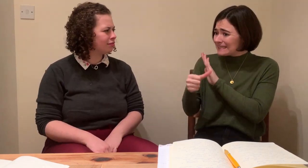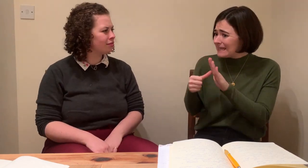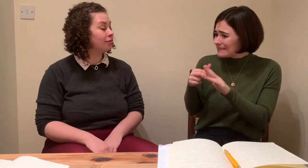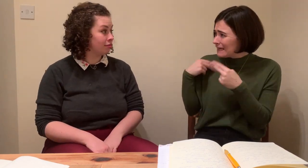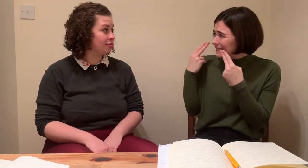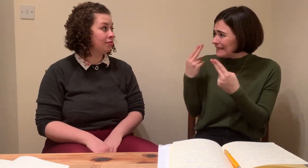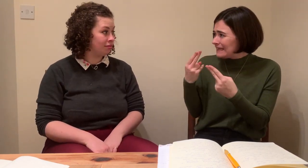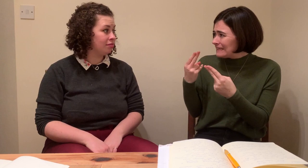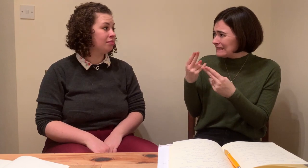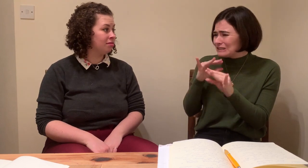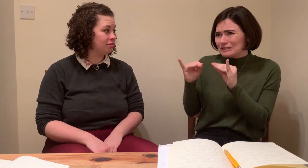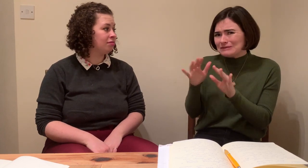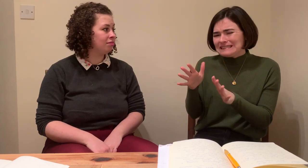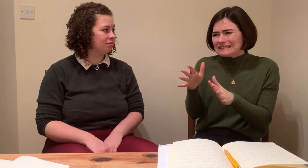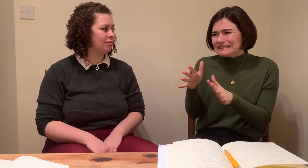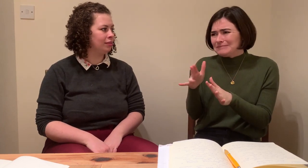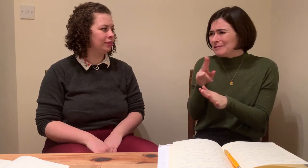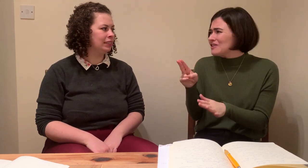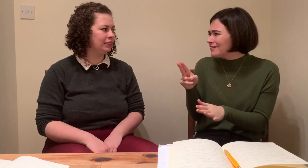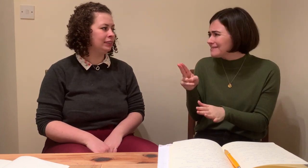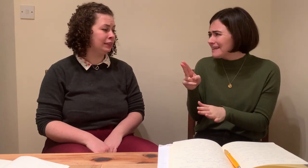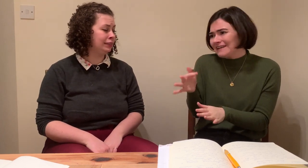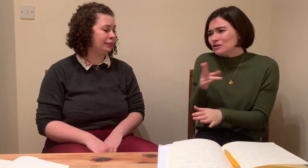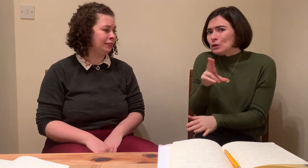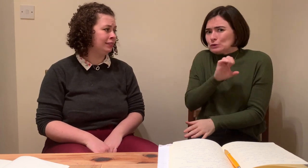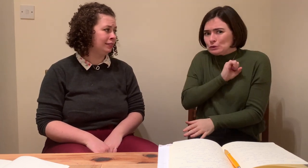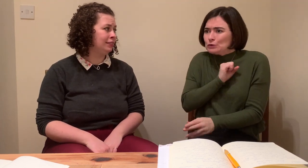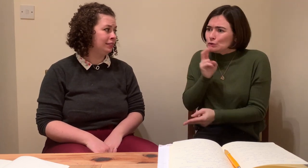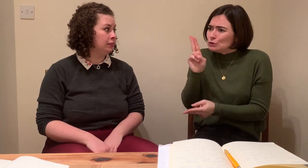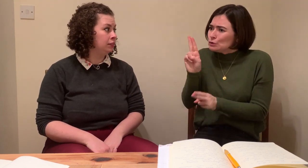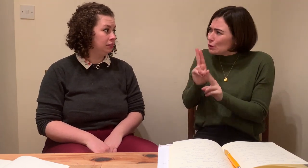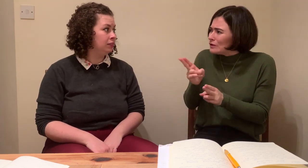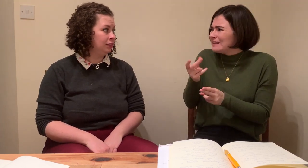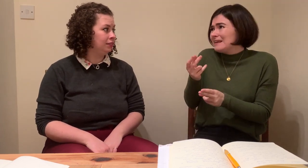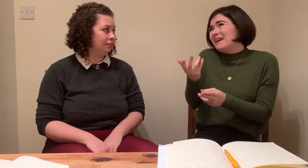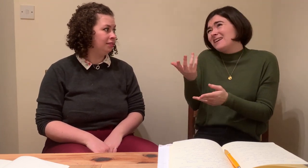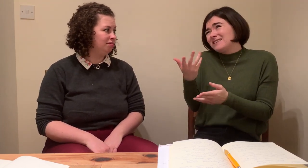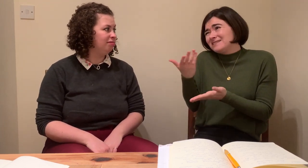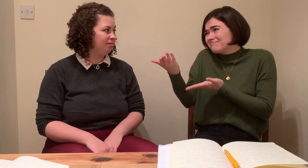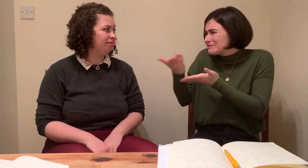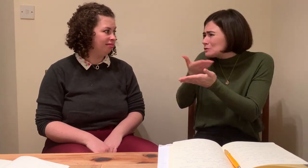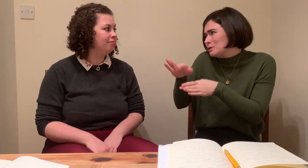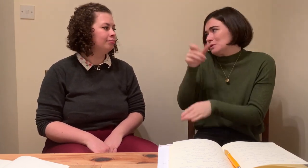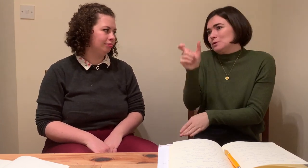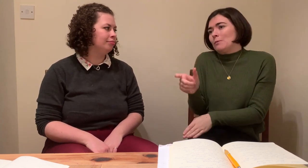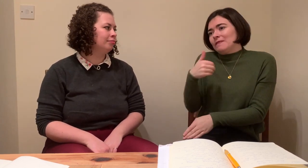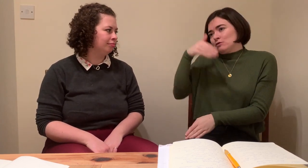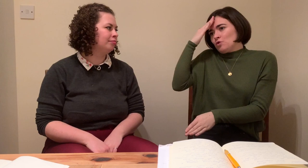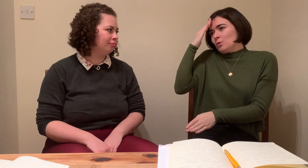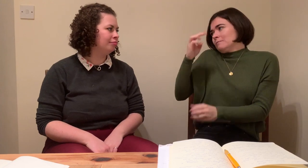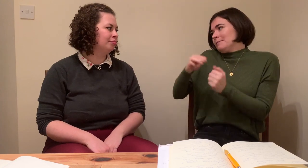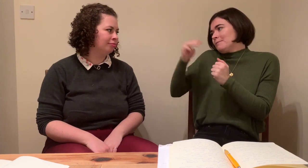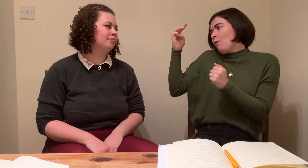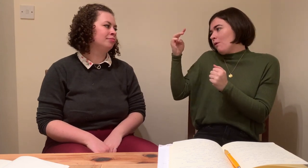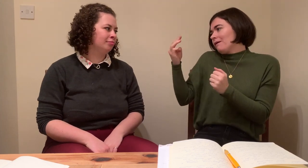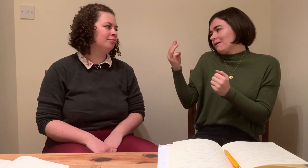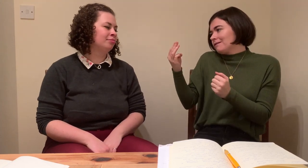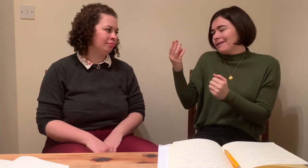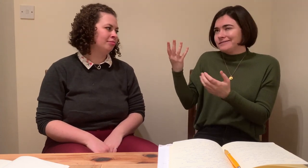time. But when we left, okay, no, we had a little bit of training as to what a deaf interpreter is. But when we hit the real world, I never